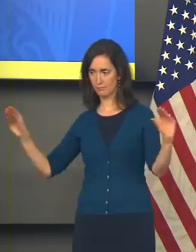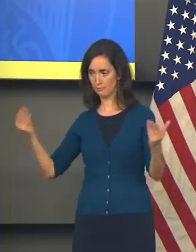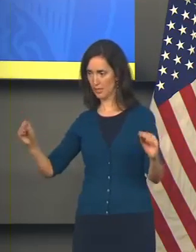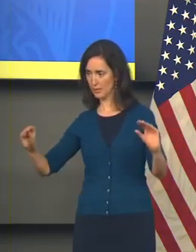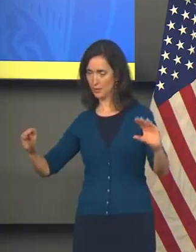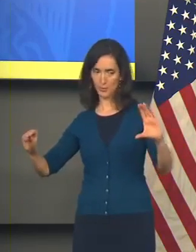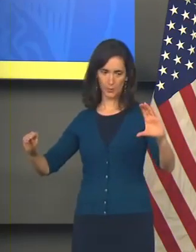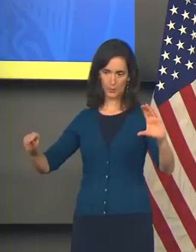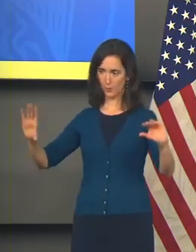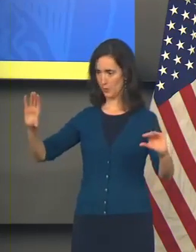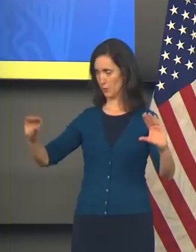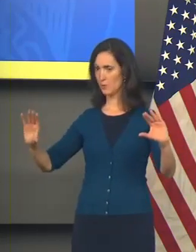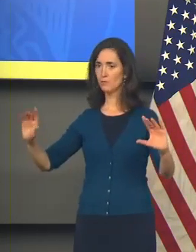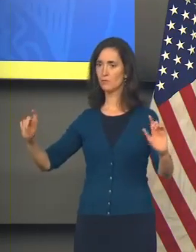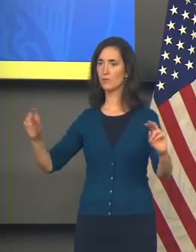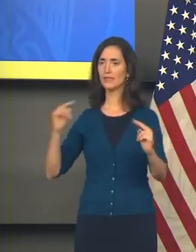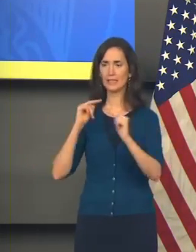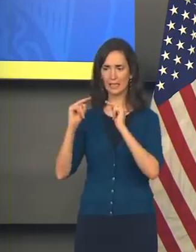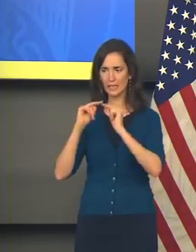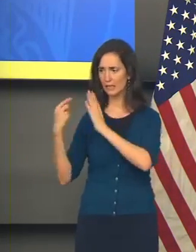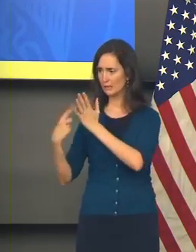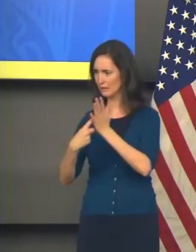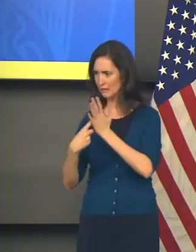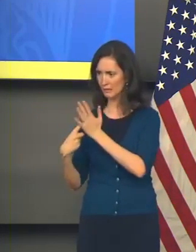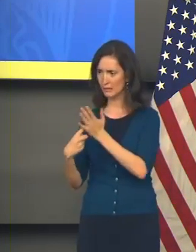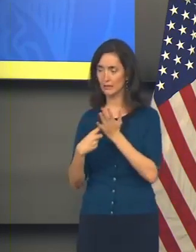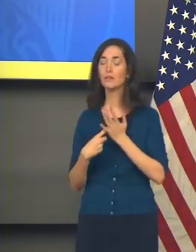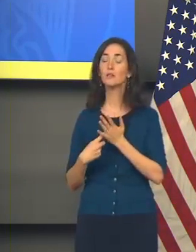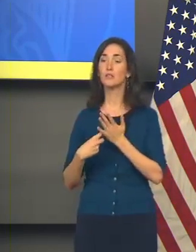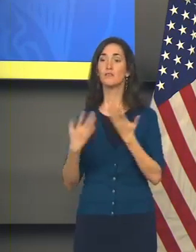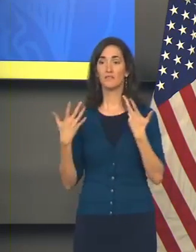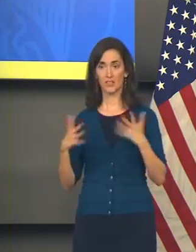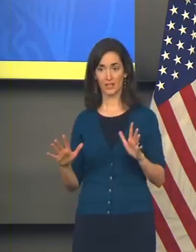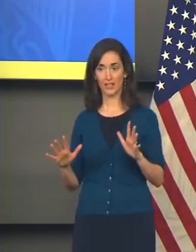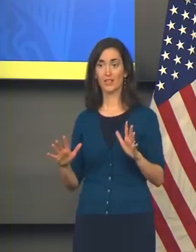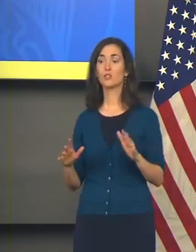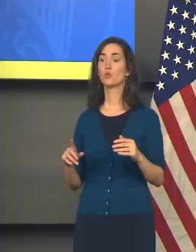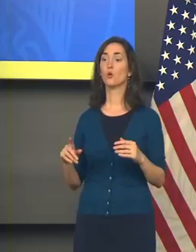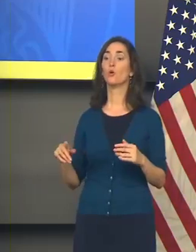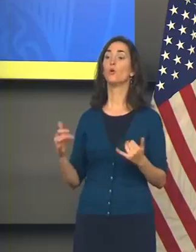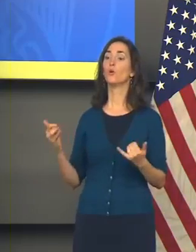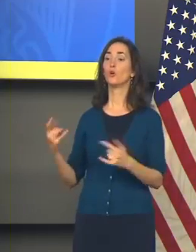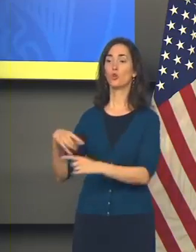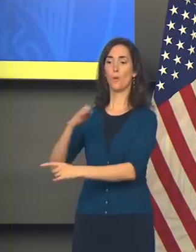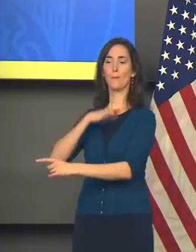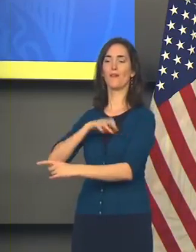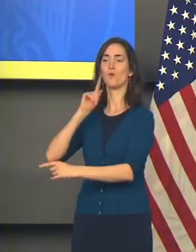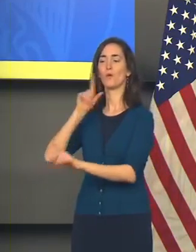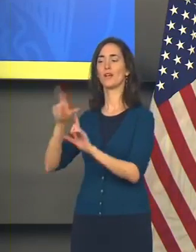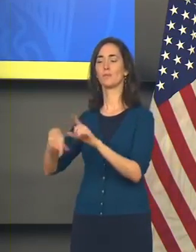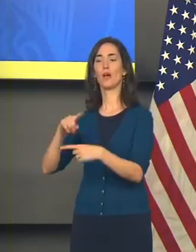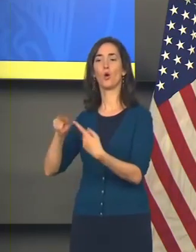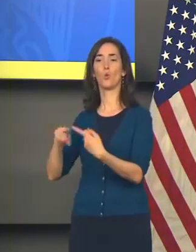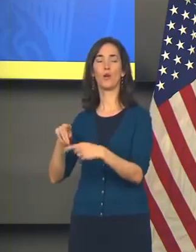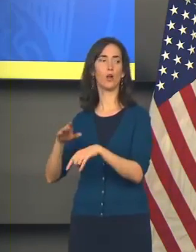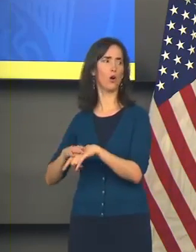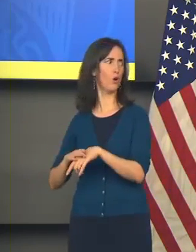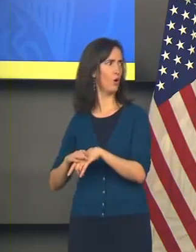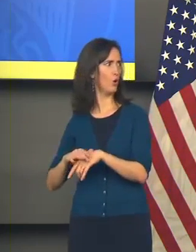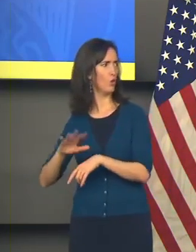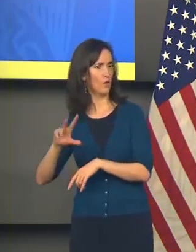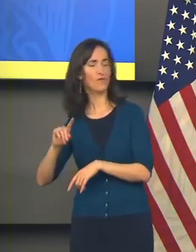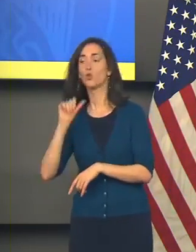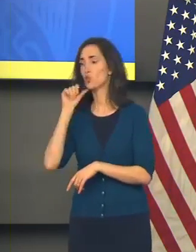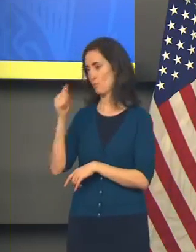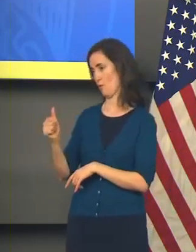negotiated. And at this point in time, those benefits would expire on the 31st, which I guess is tomorrow.